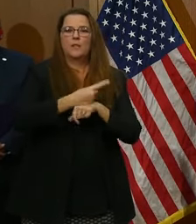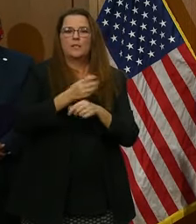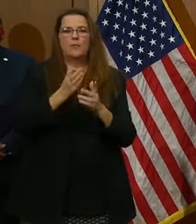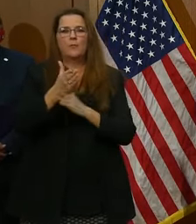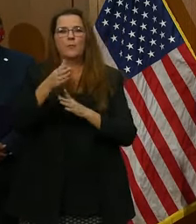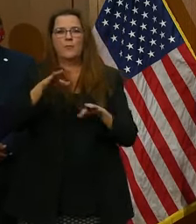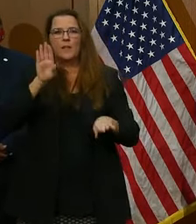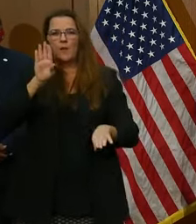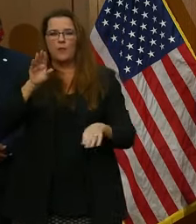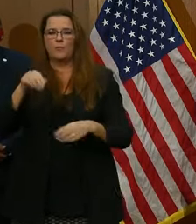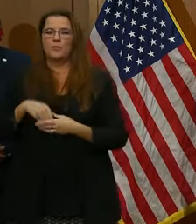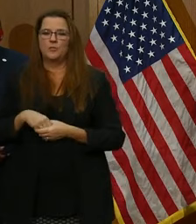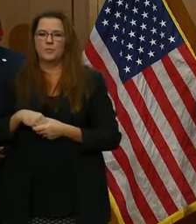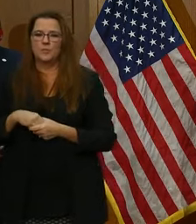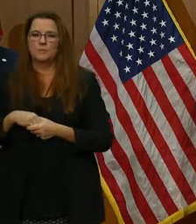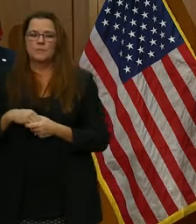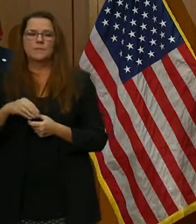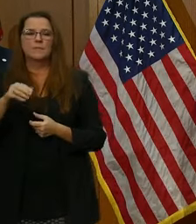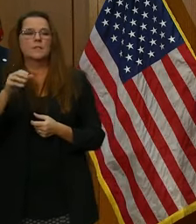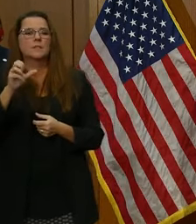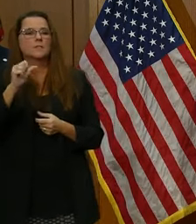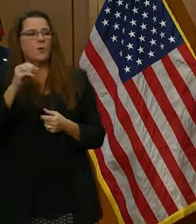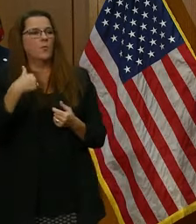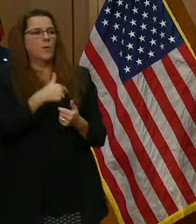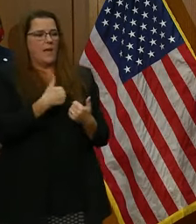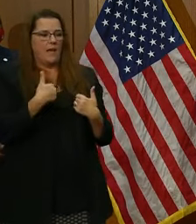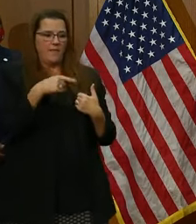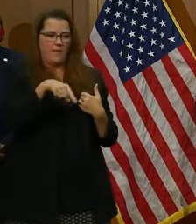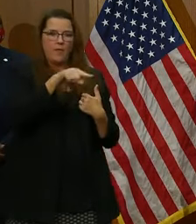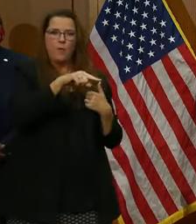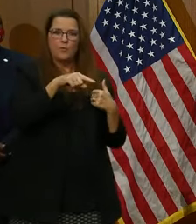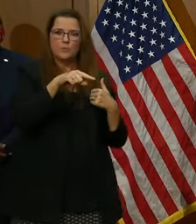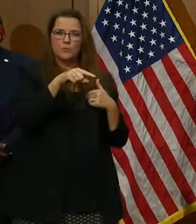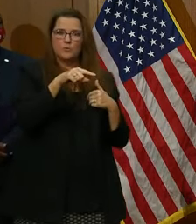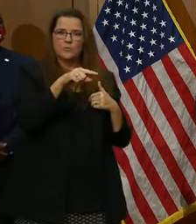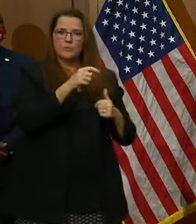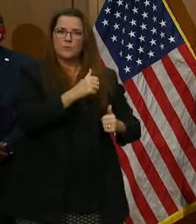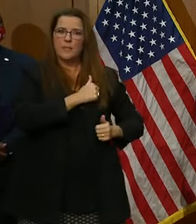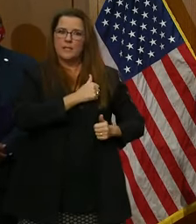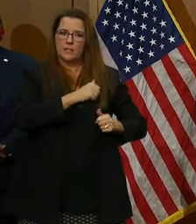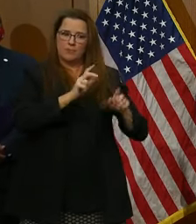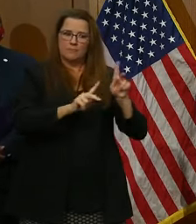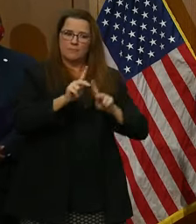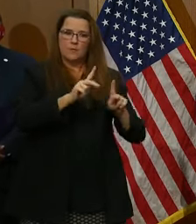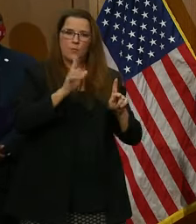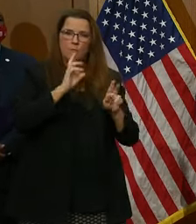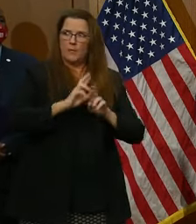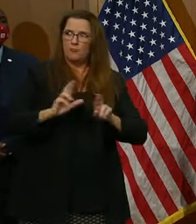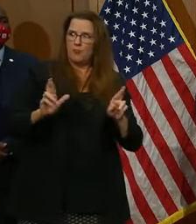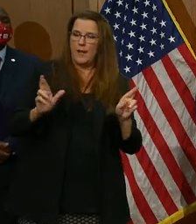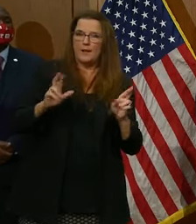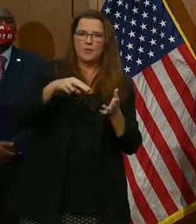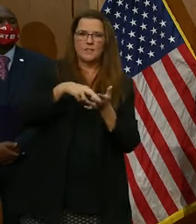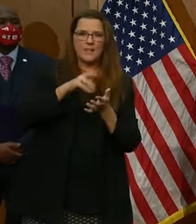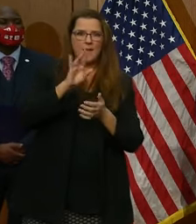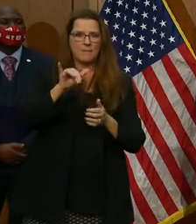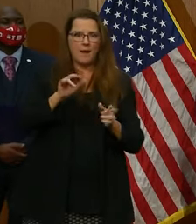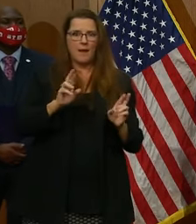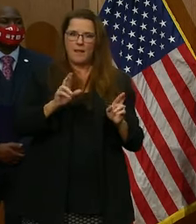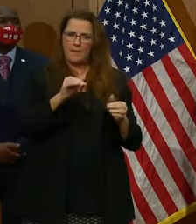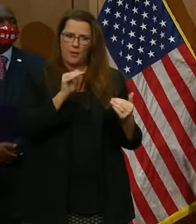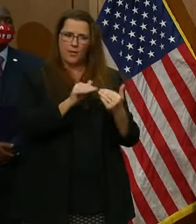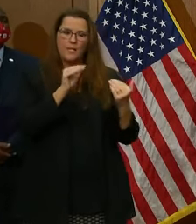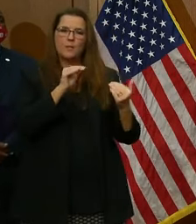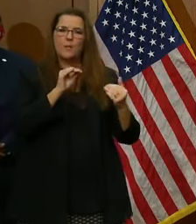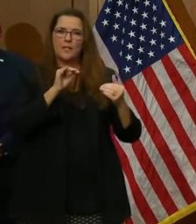uration. So we have those troops who will be in standby as necessary and requested by law enforcement, and they are also equally equipped and